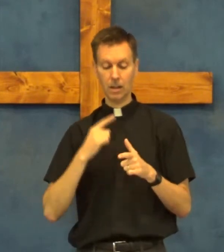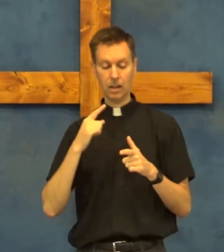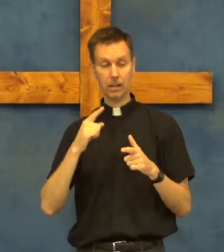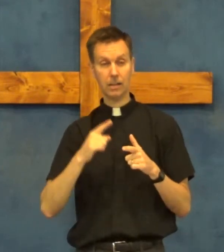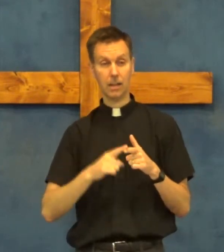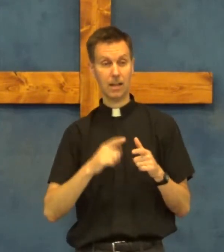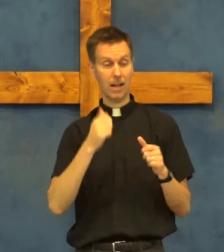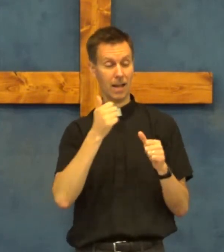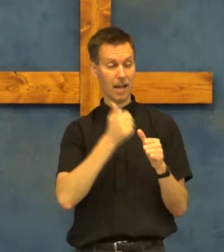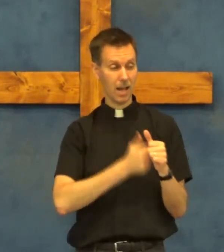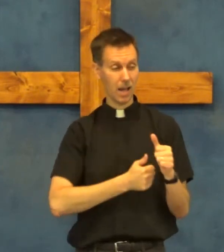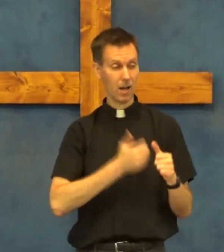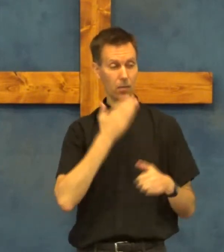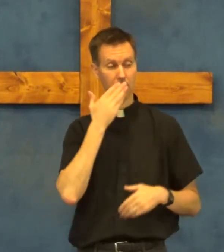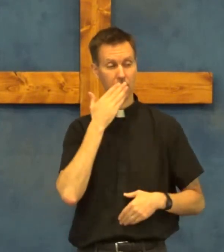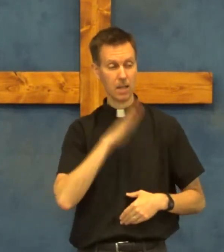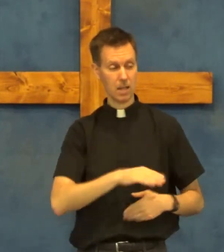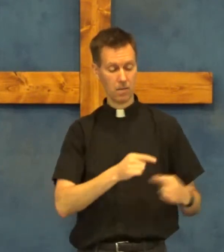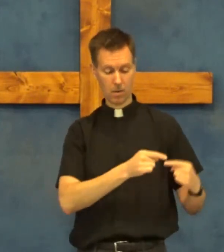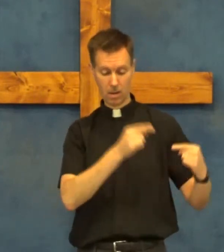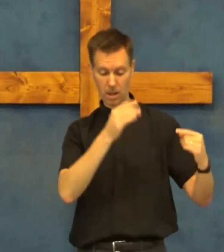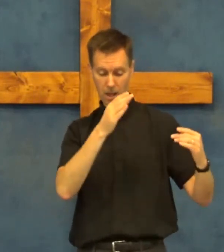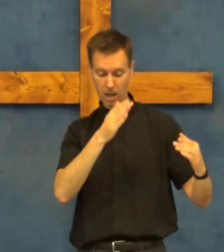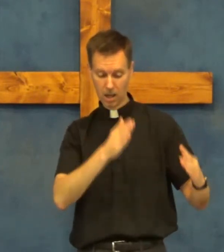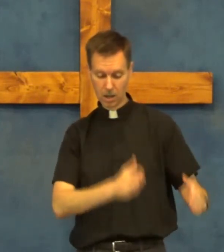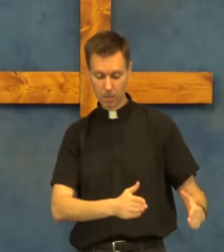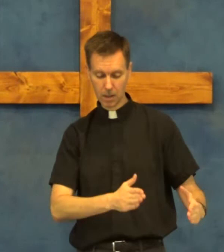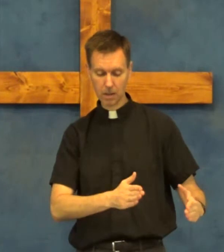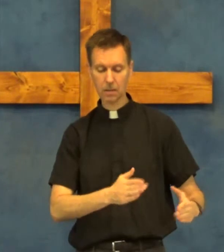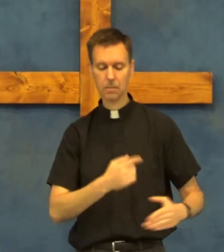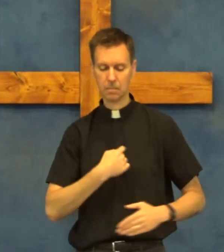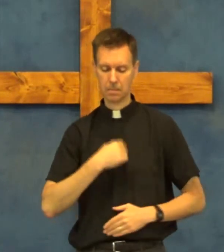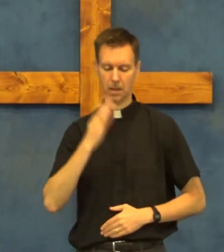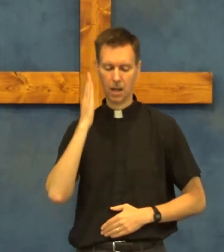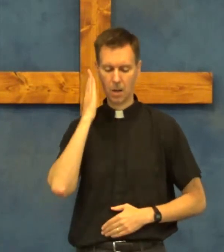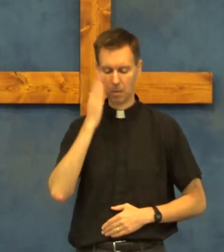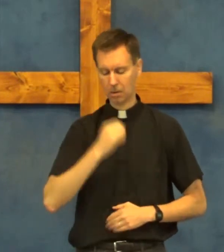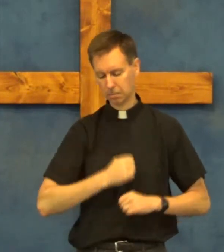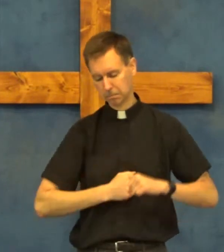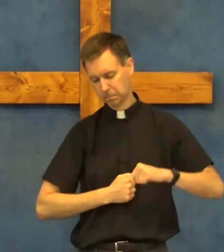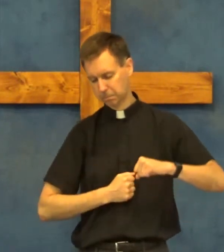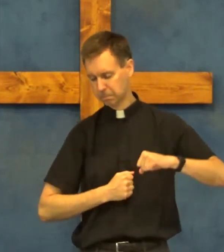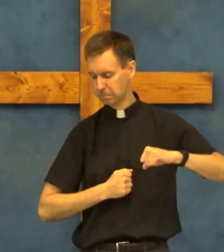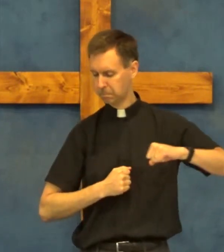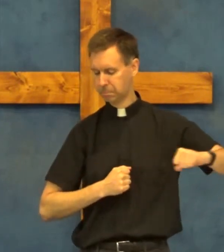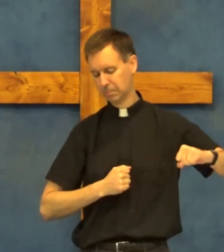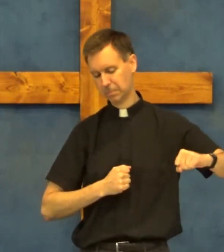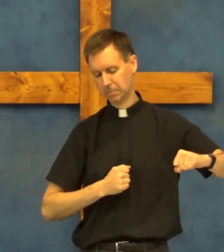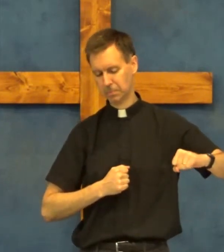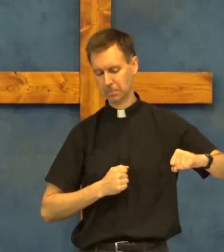i shall bid defiance to every